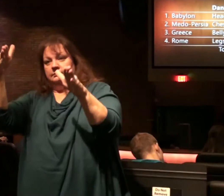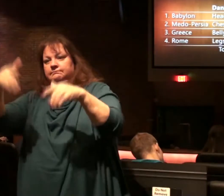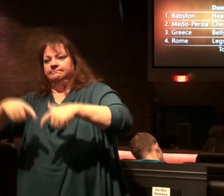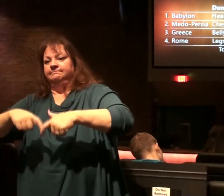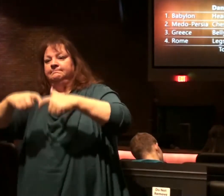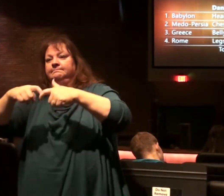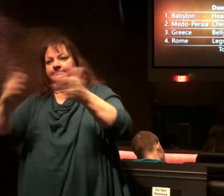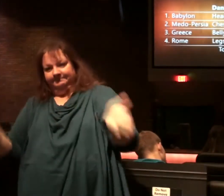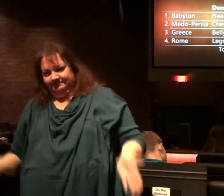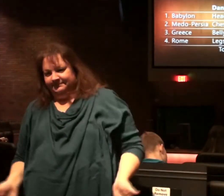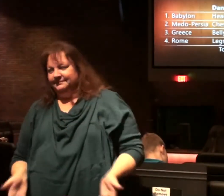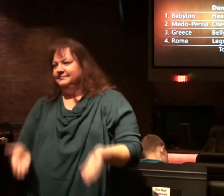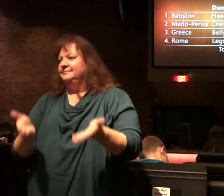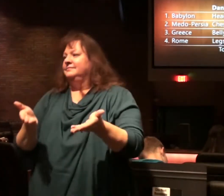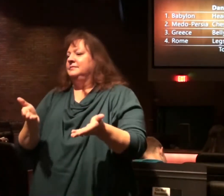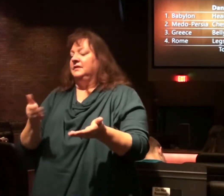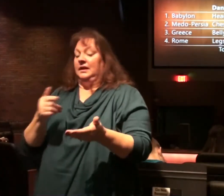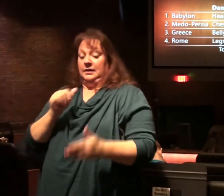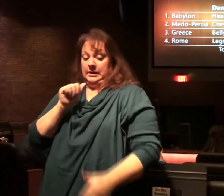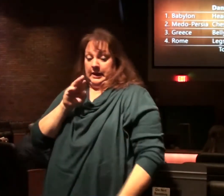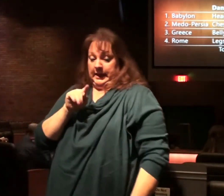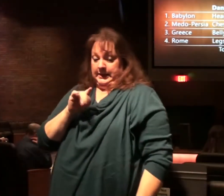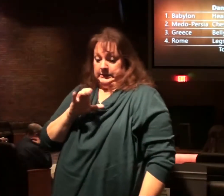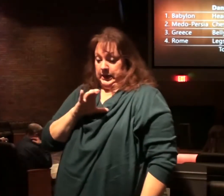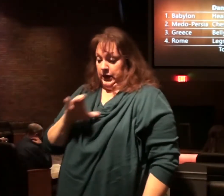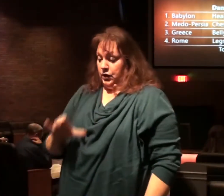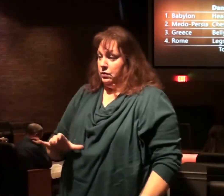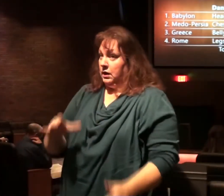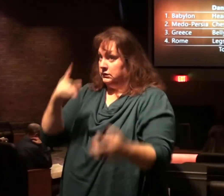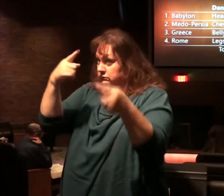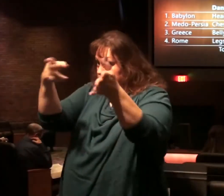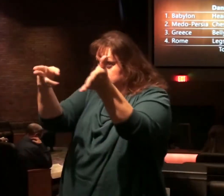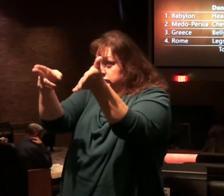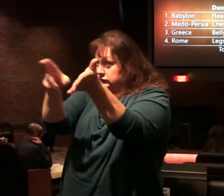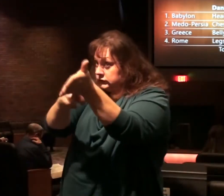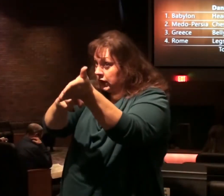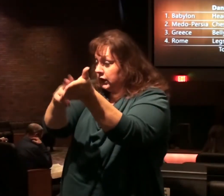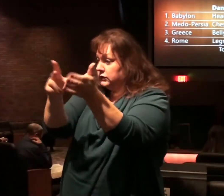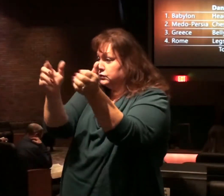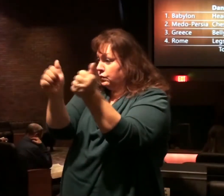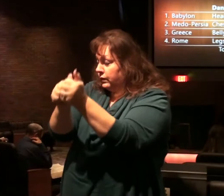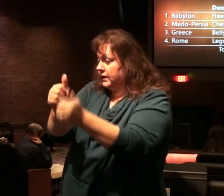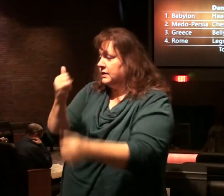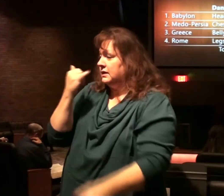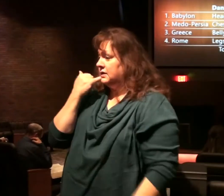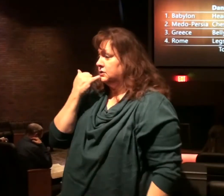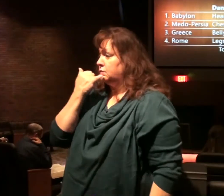this coming antichrist signs an agreement with Israel.